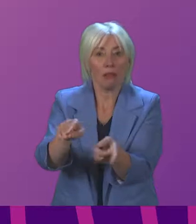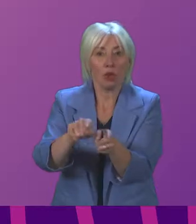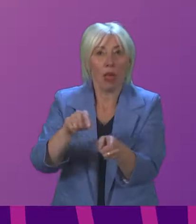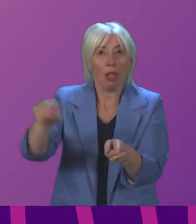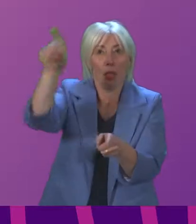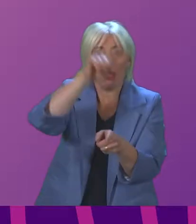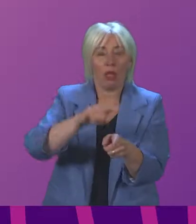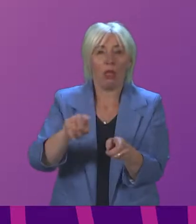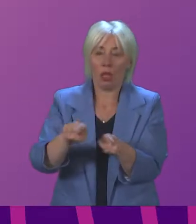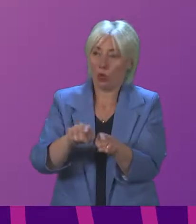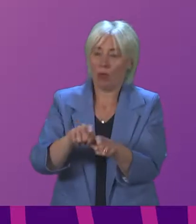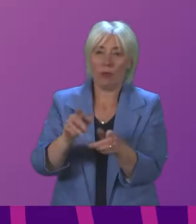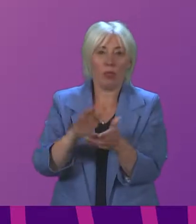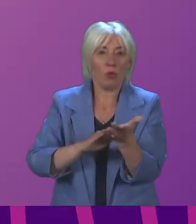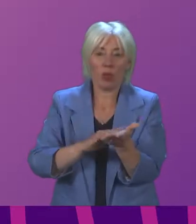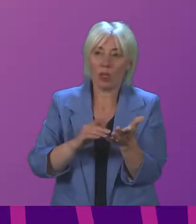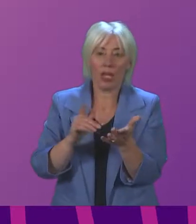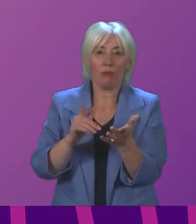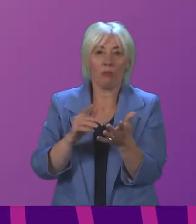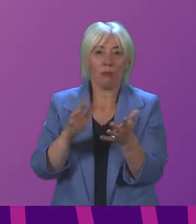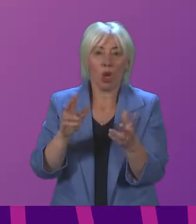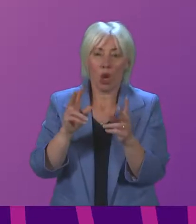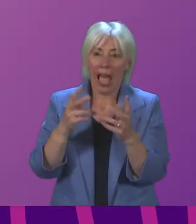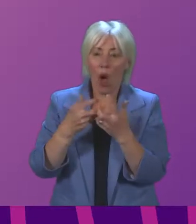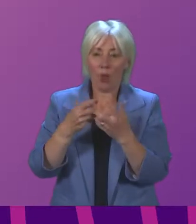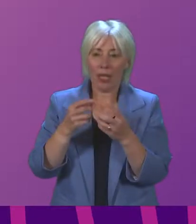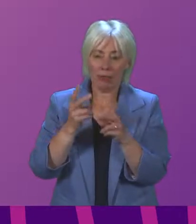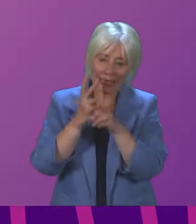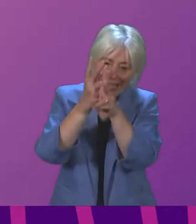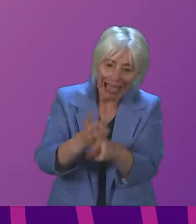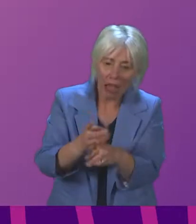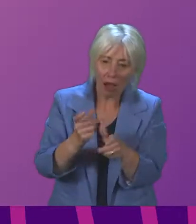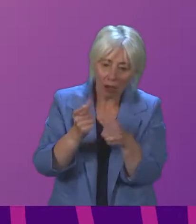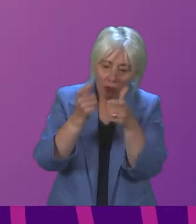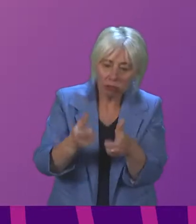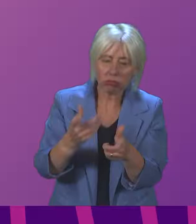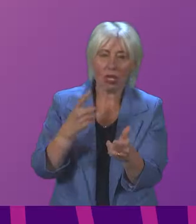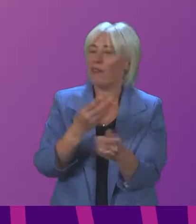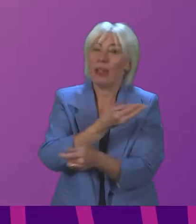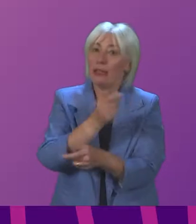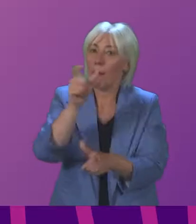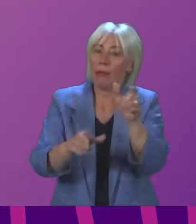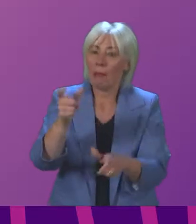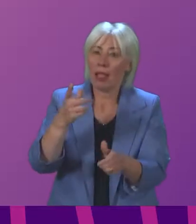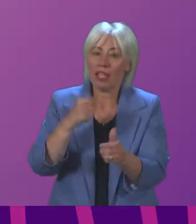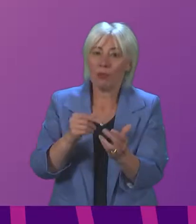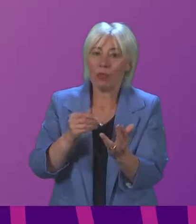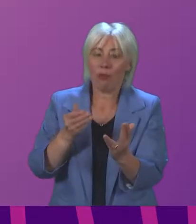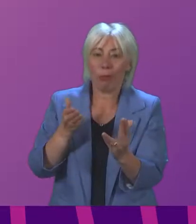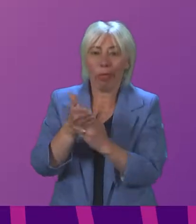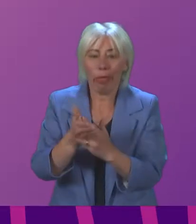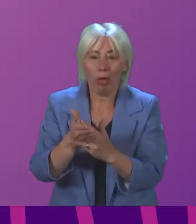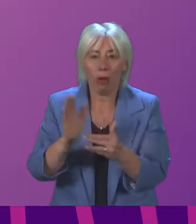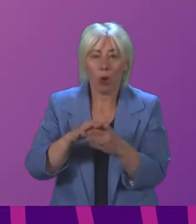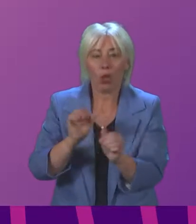progress on addressing the delivery of care, which has, of course, been interrupted for some individuals by the course of the